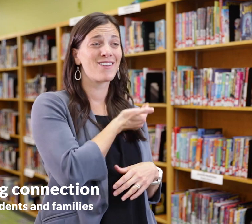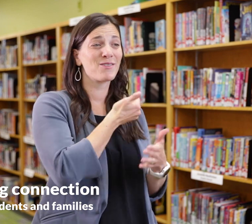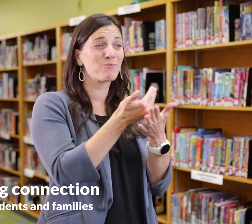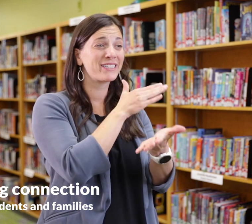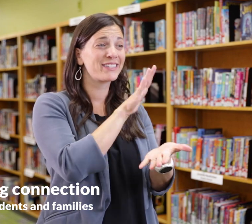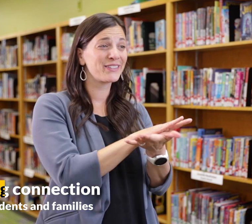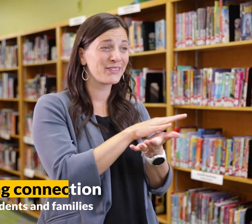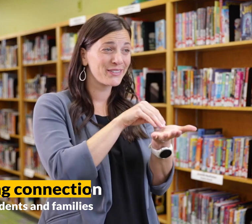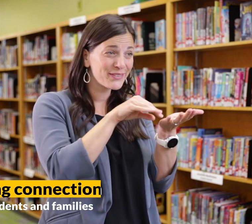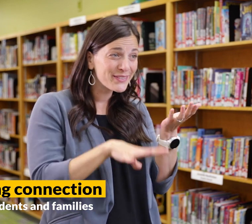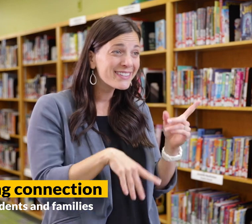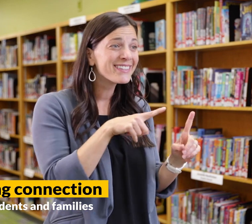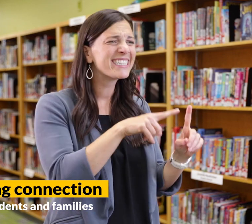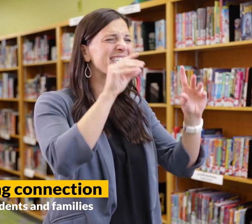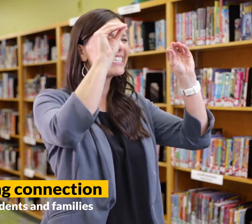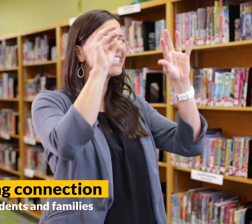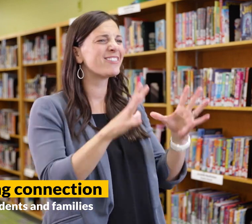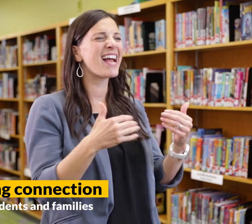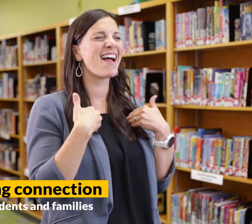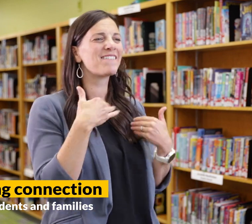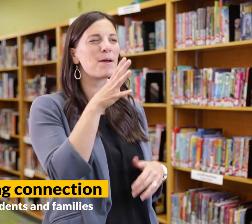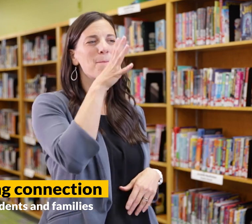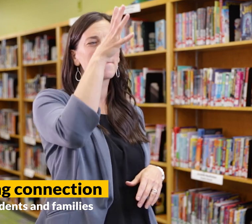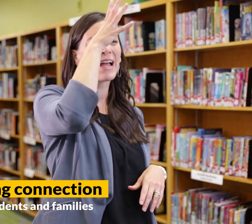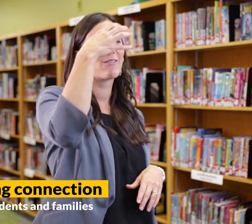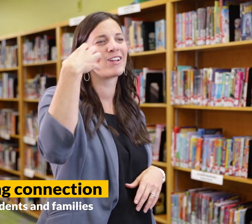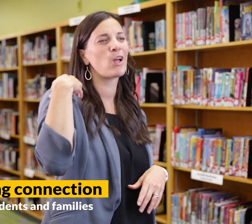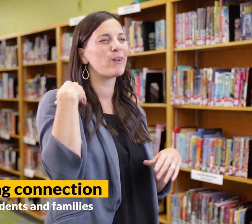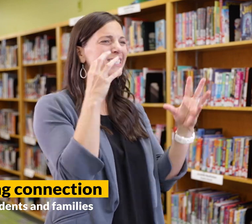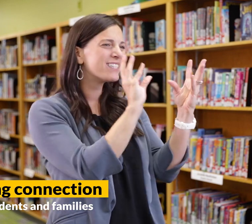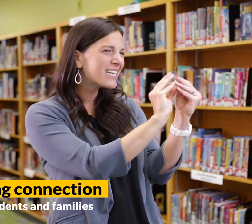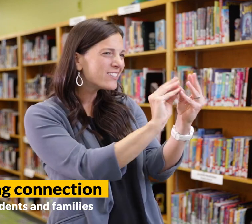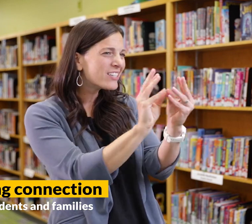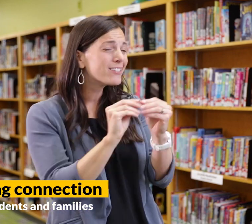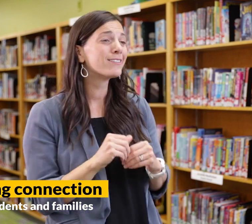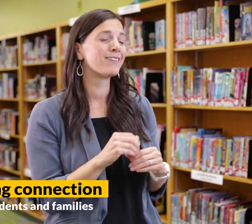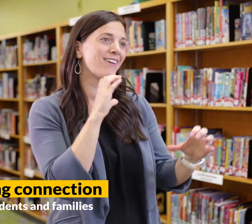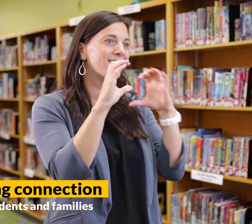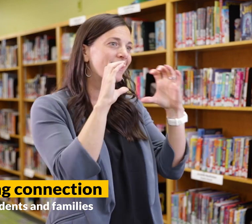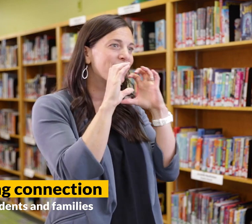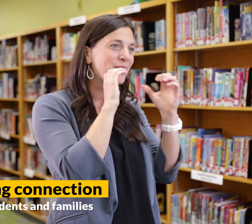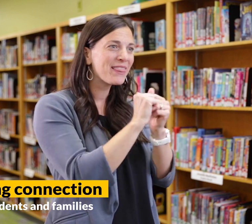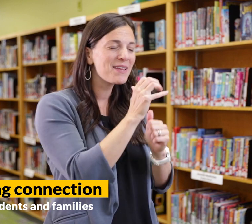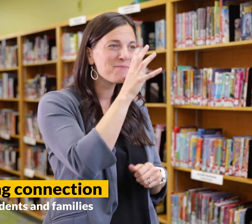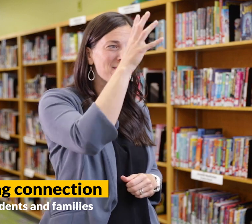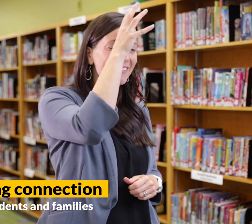For preschool students, our teachers have parent coaching sessions and communicate with them daily.